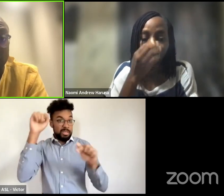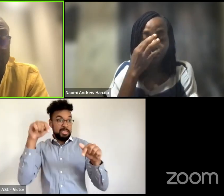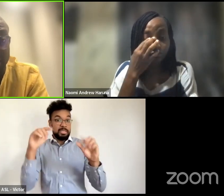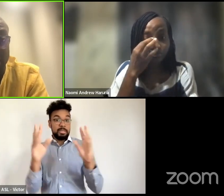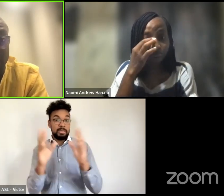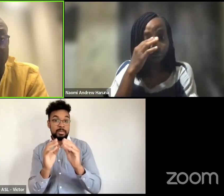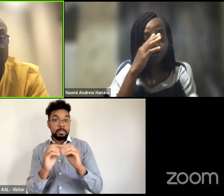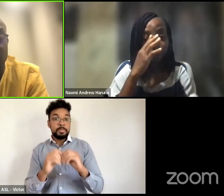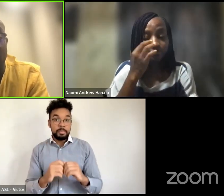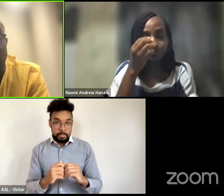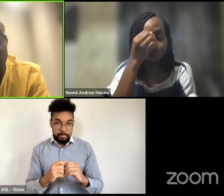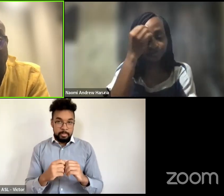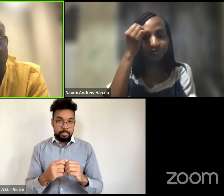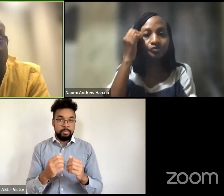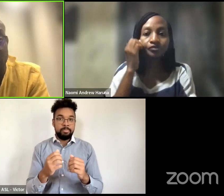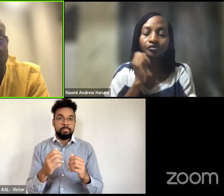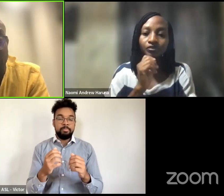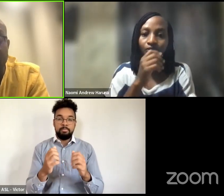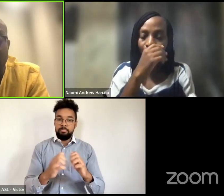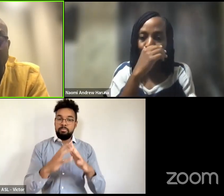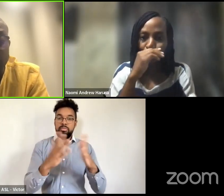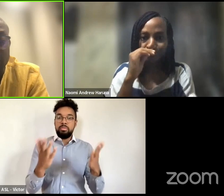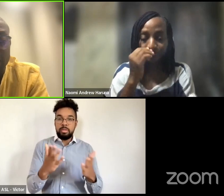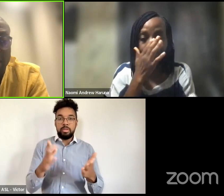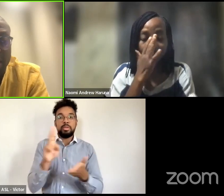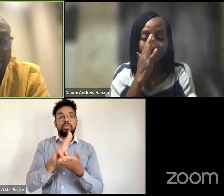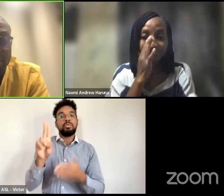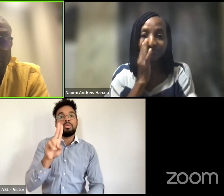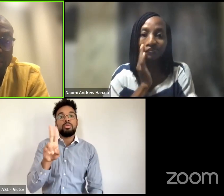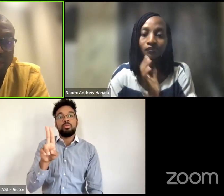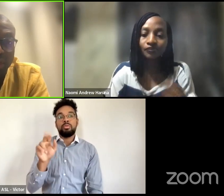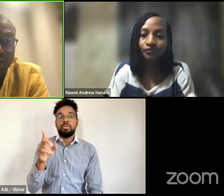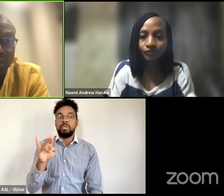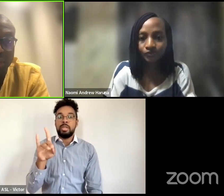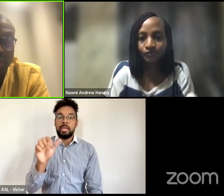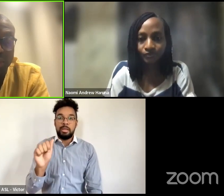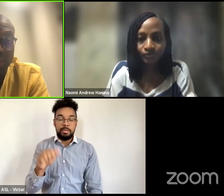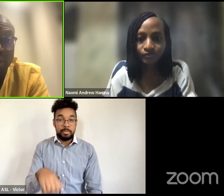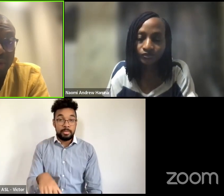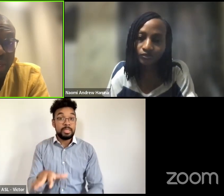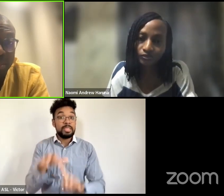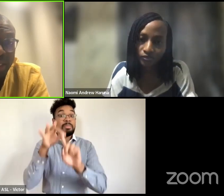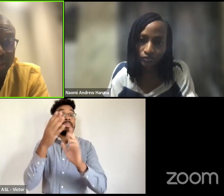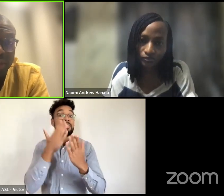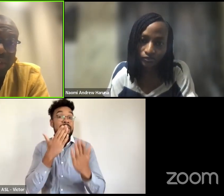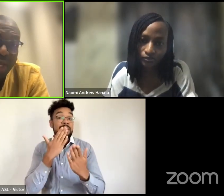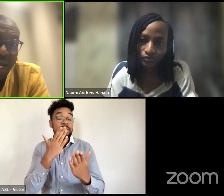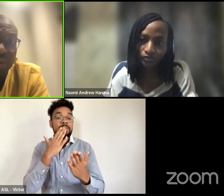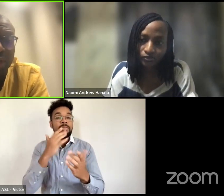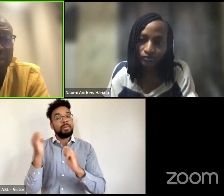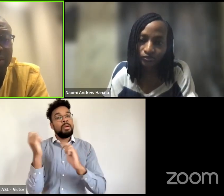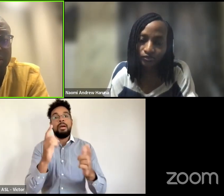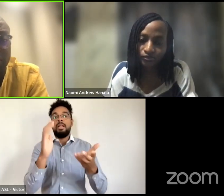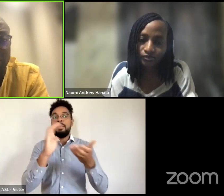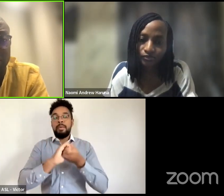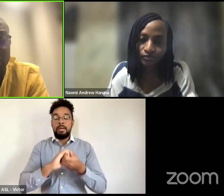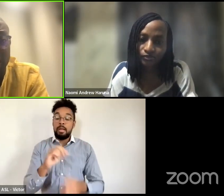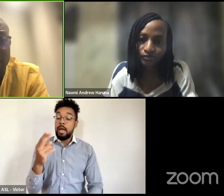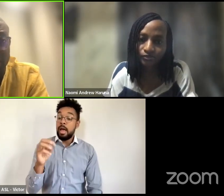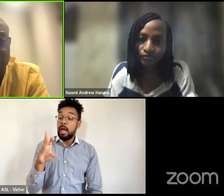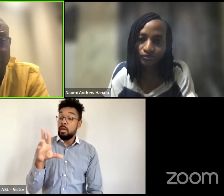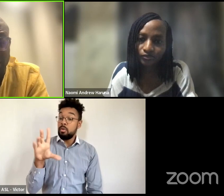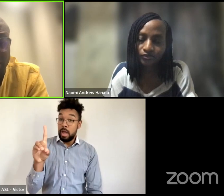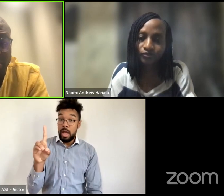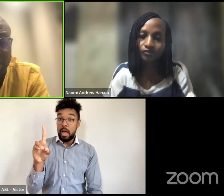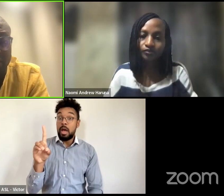physically located the university of regina uh special thanks to all our partners how round for